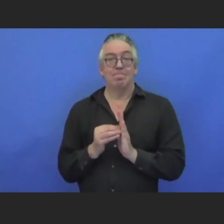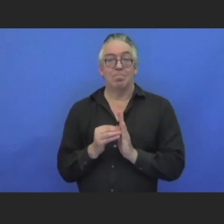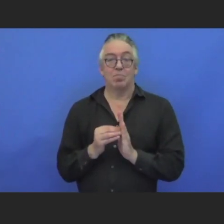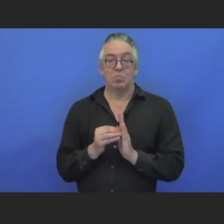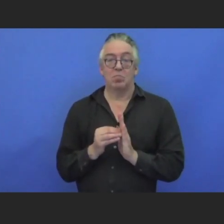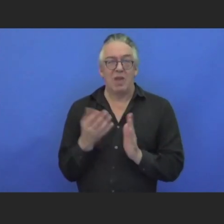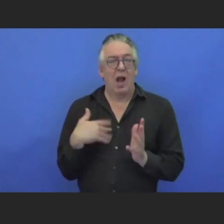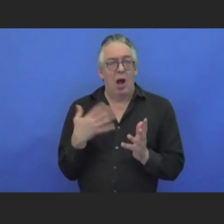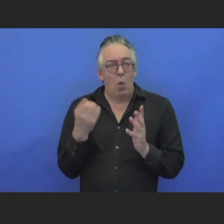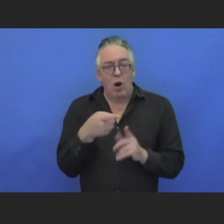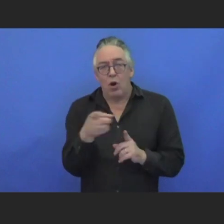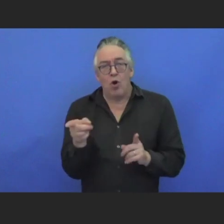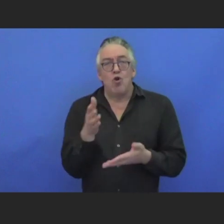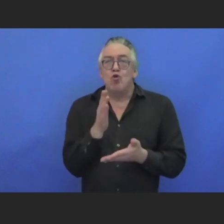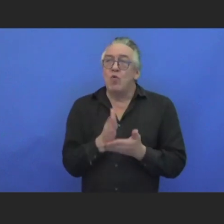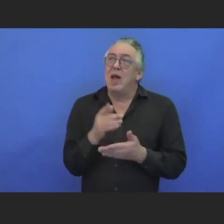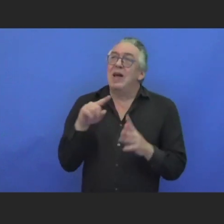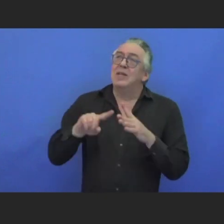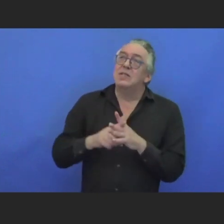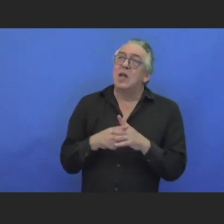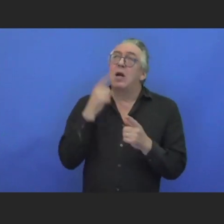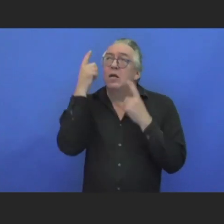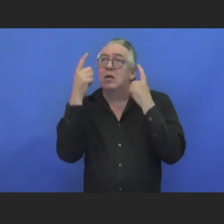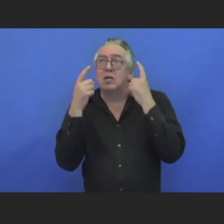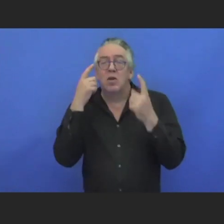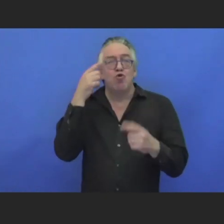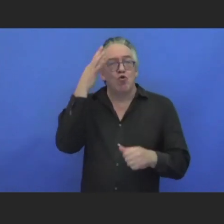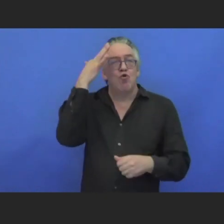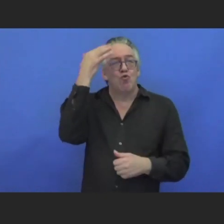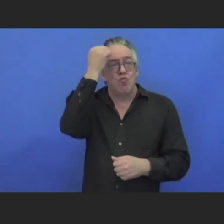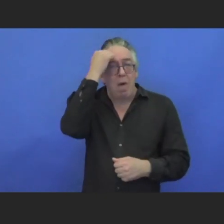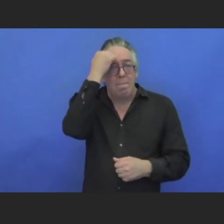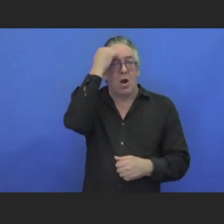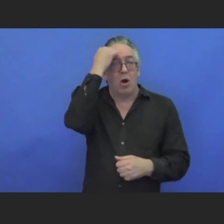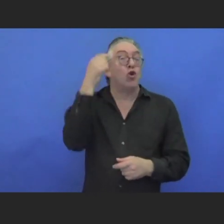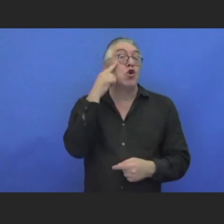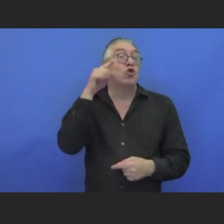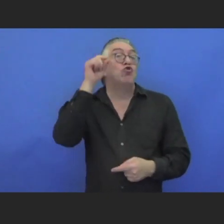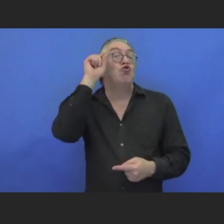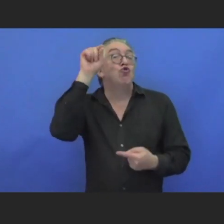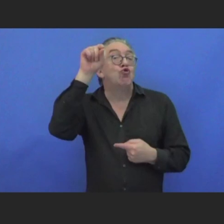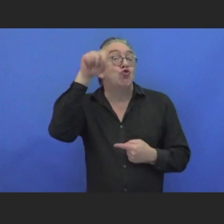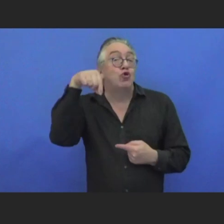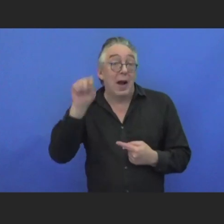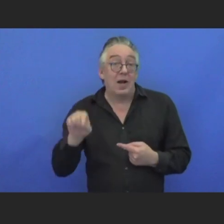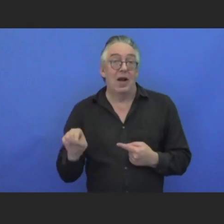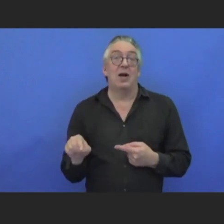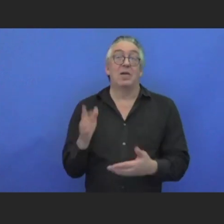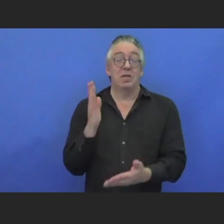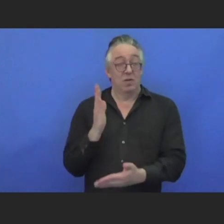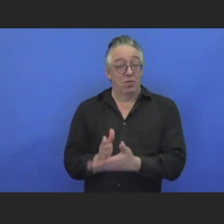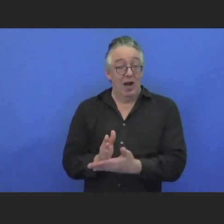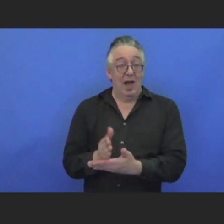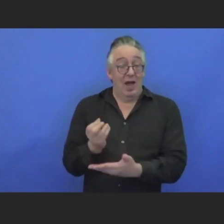actually start putting their minds on and checking, are we fully accessible? Are we